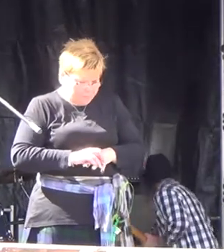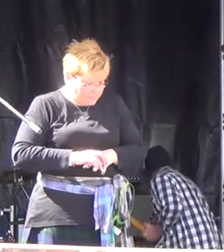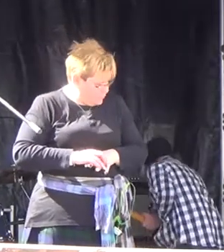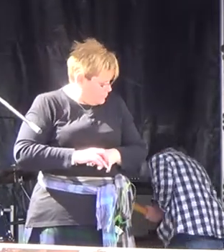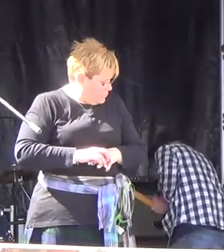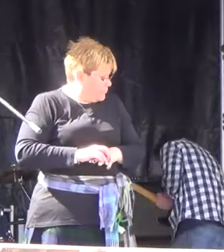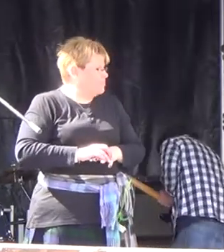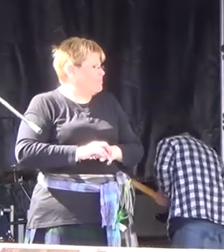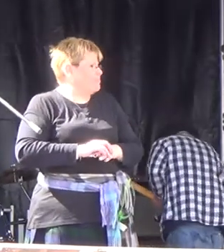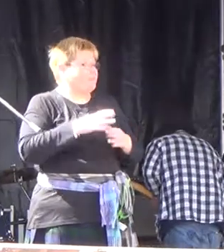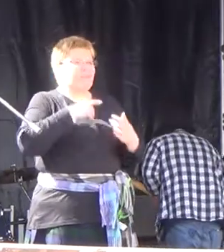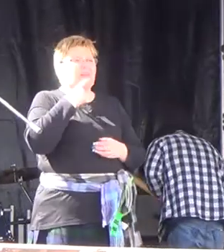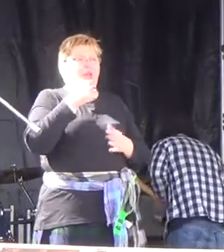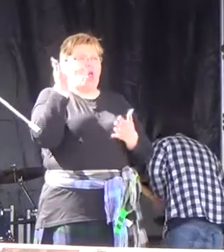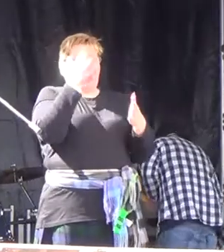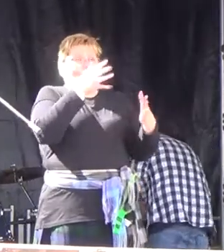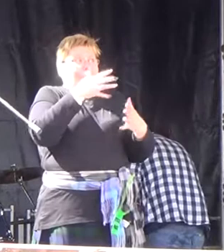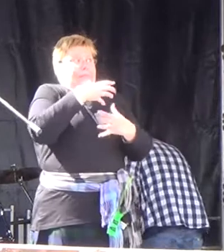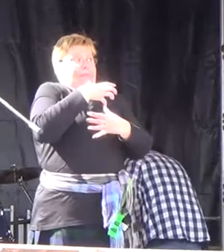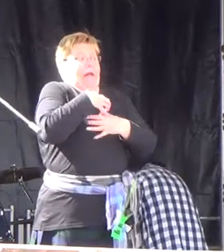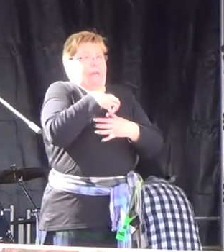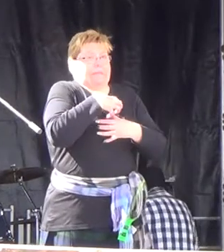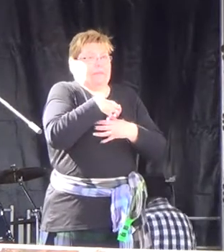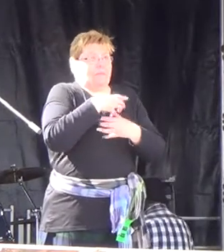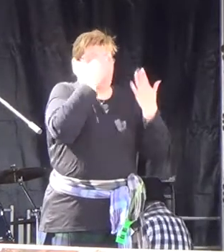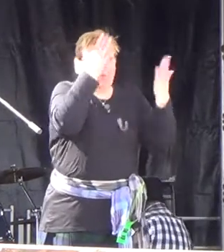Now, you know, as I said, they're all running scared and they don't know why.